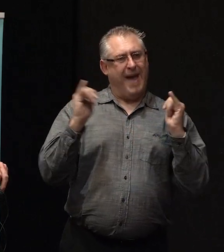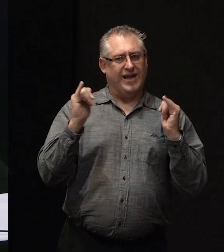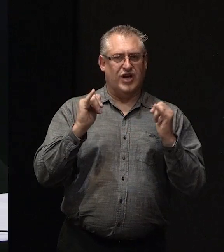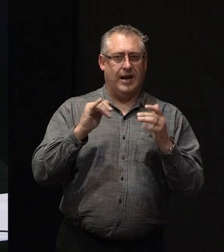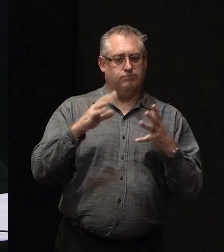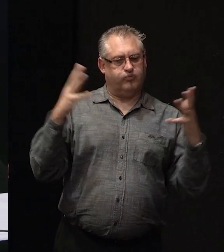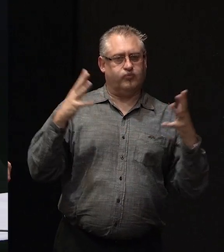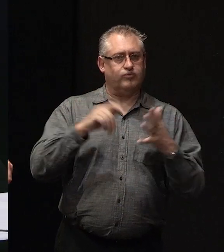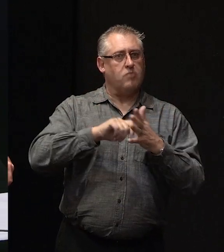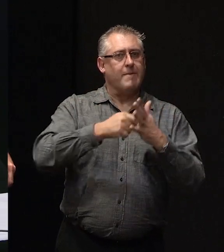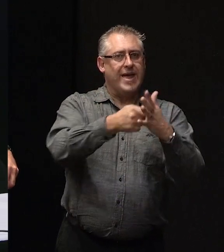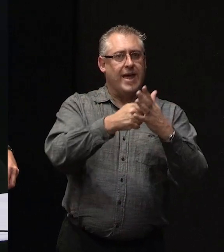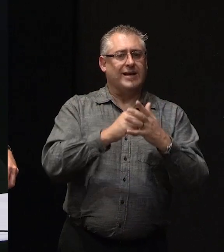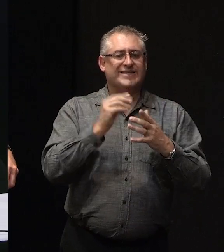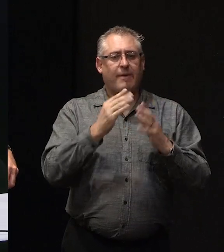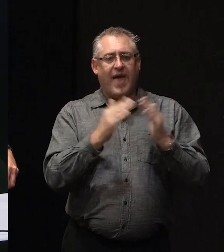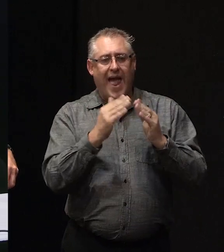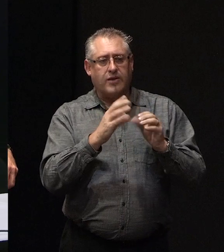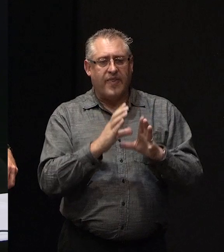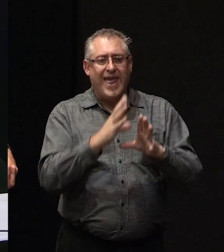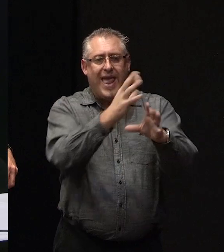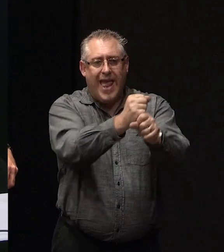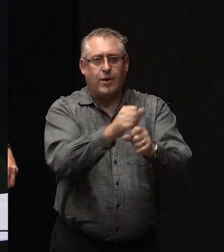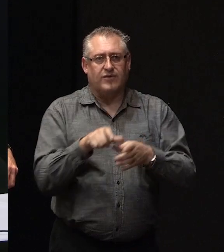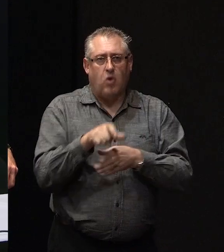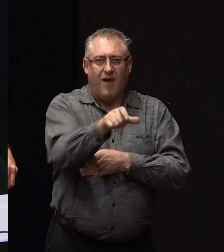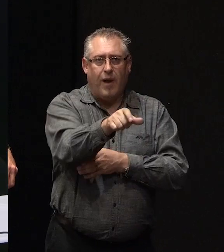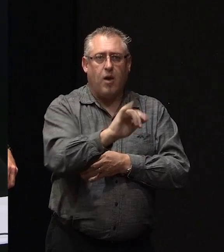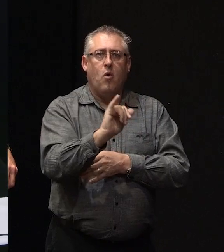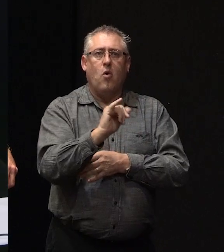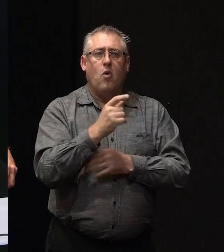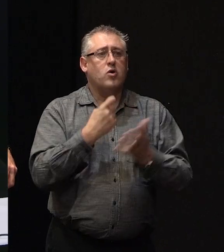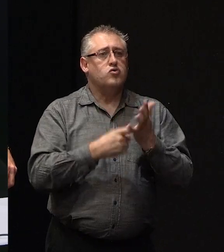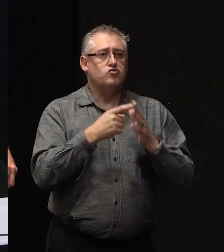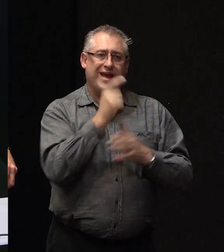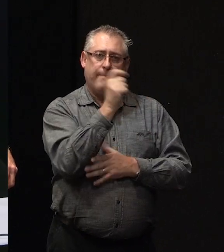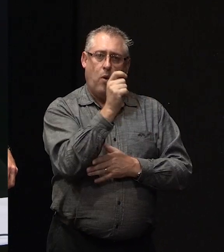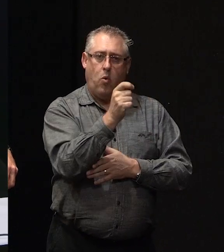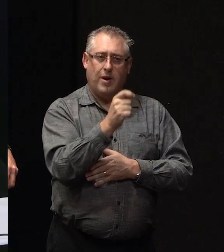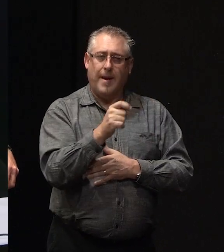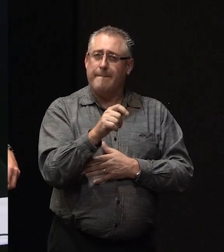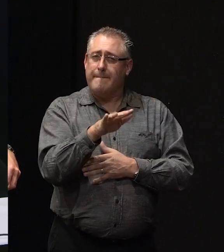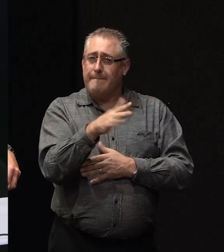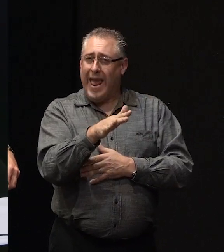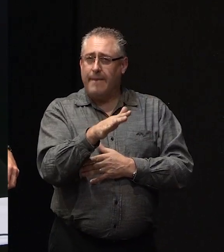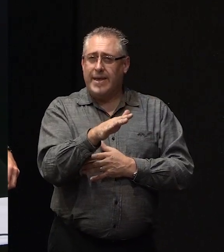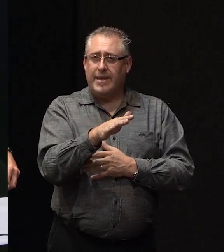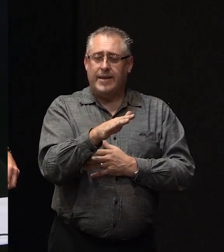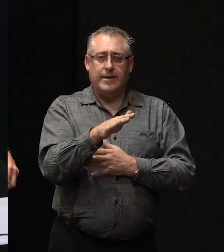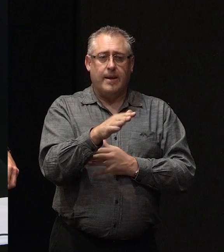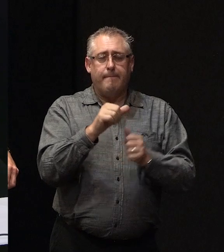to be done in some of the houses at the end of that driveway, or a rebuild, and it might be